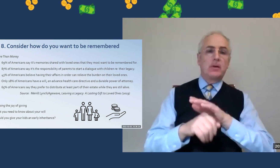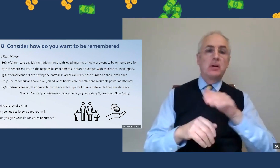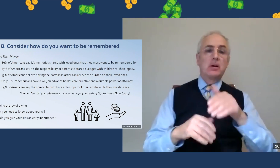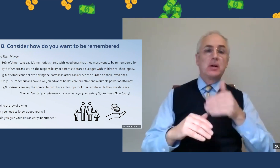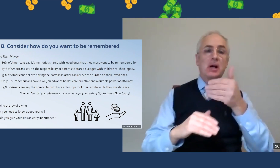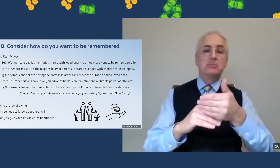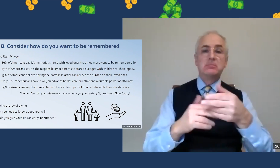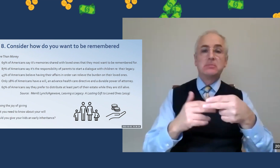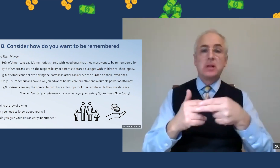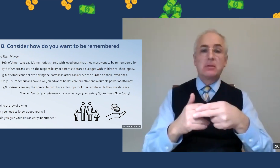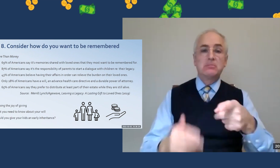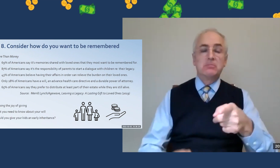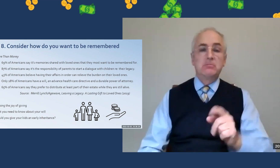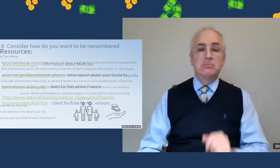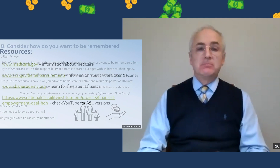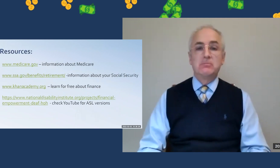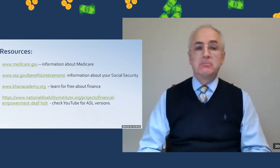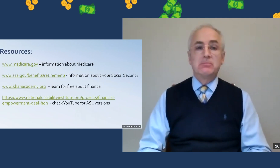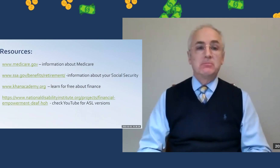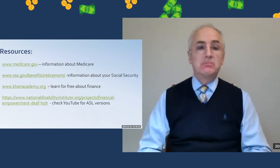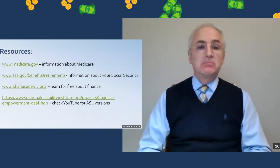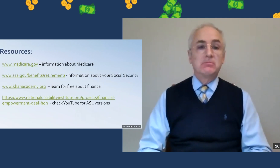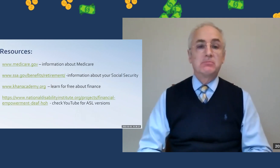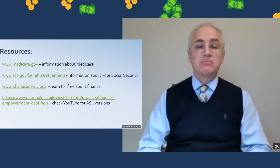I'm not sure. Let's go to the next slide.